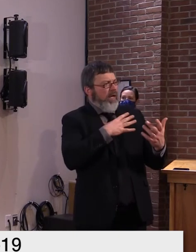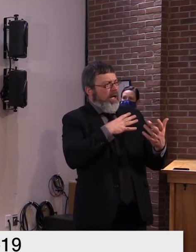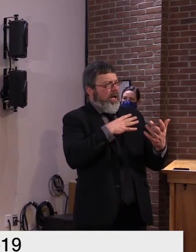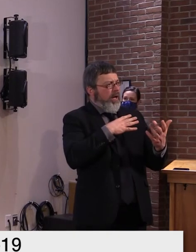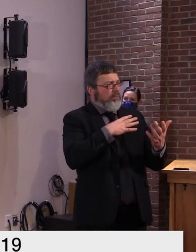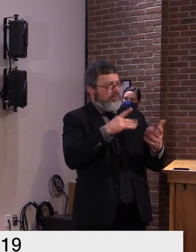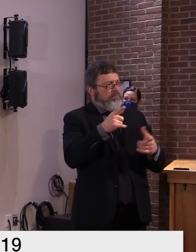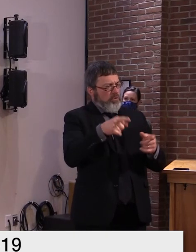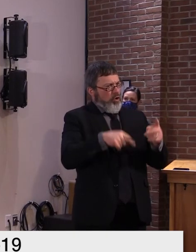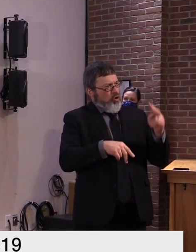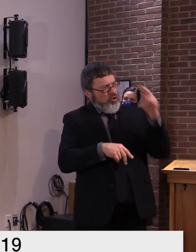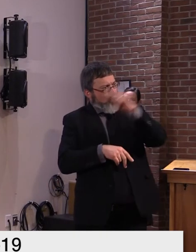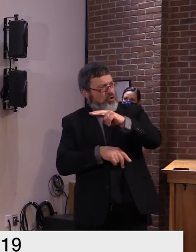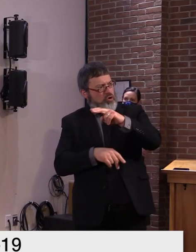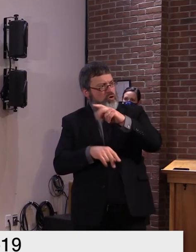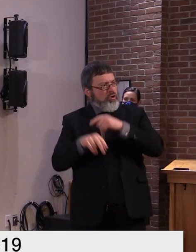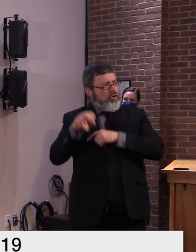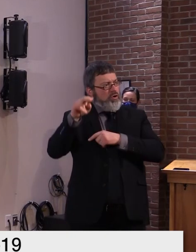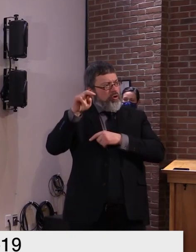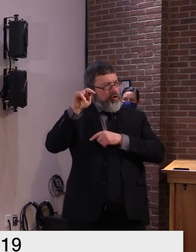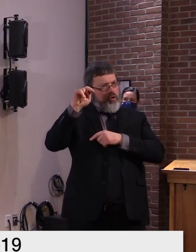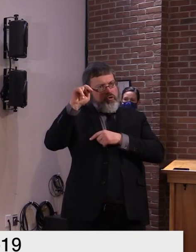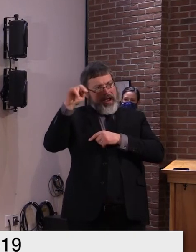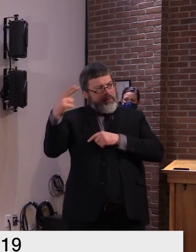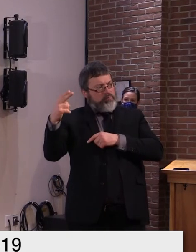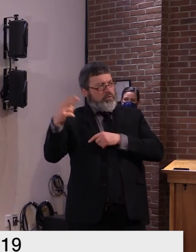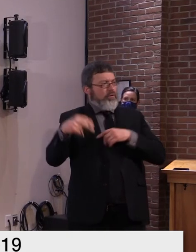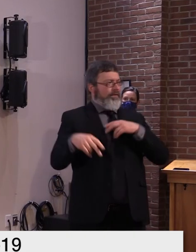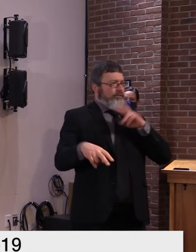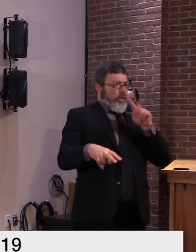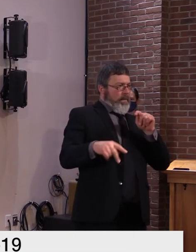in CRF relief compared to Vermont.